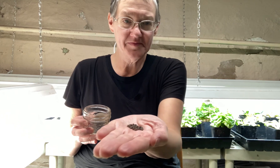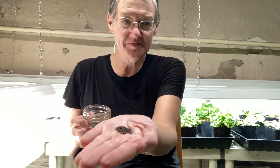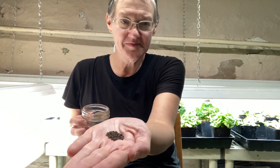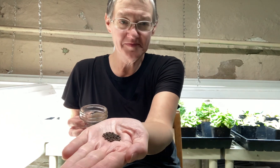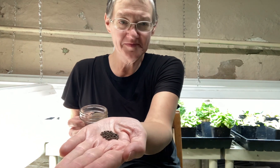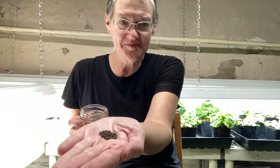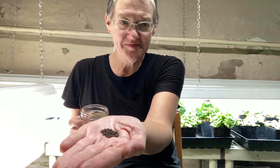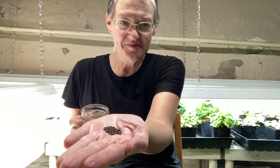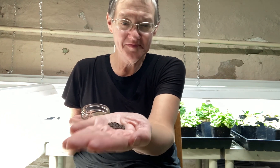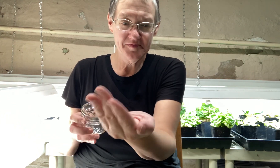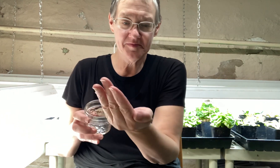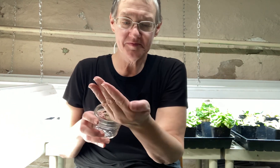here's what they look like